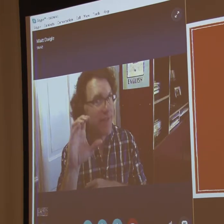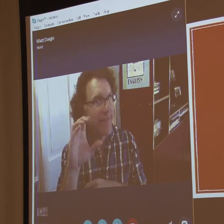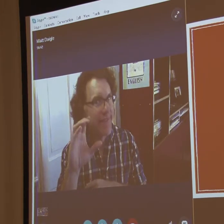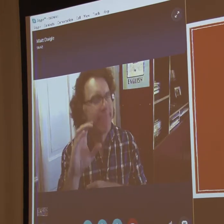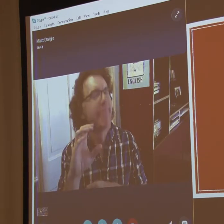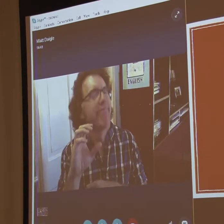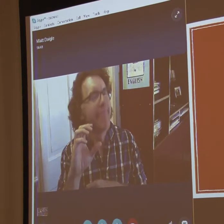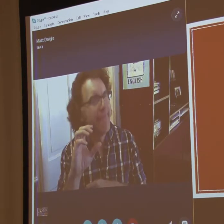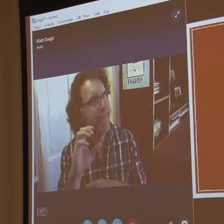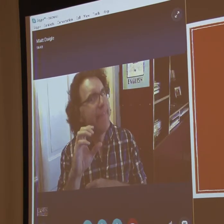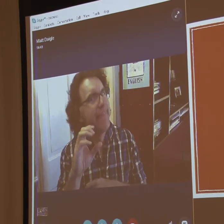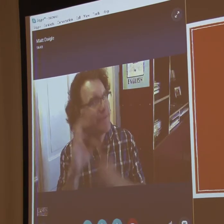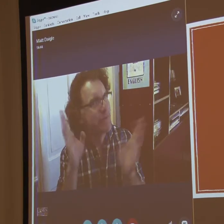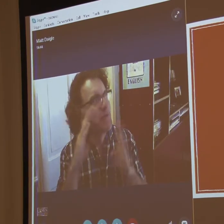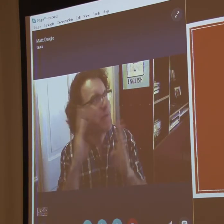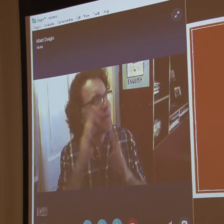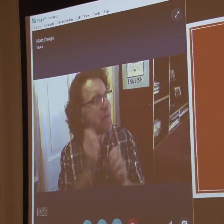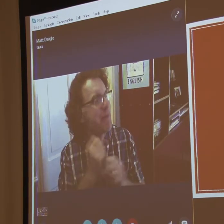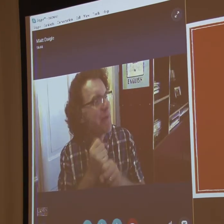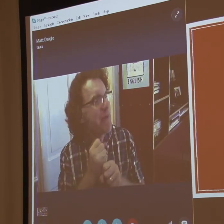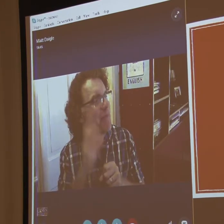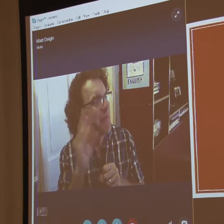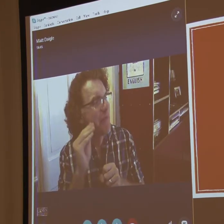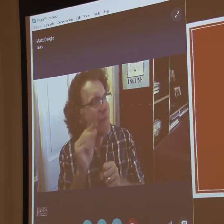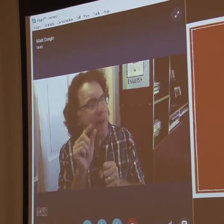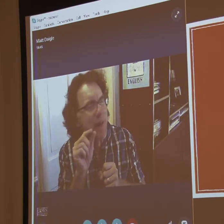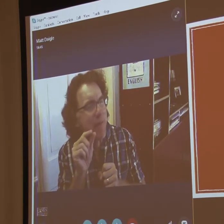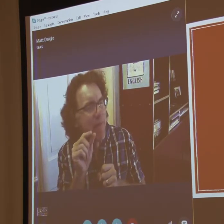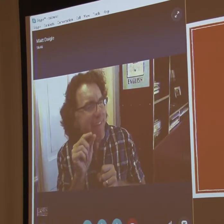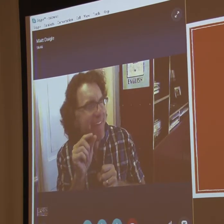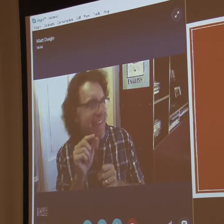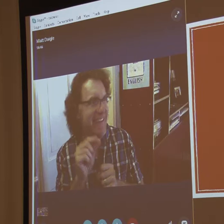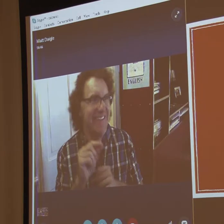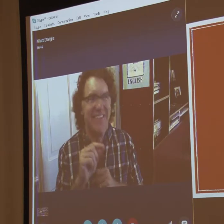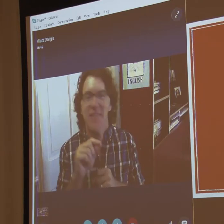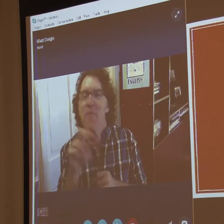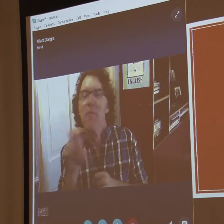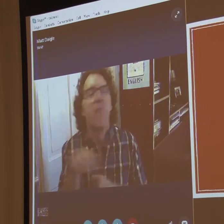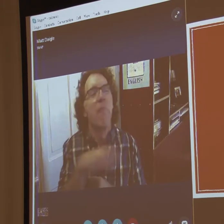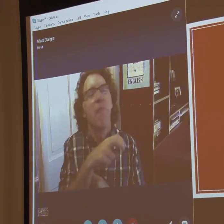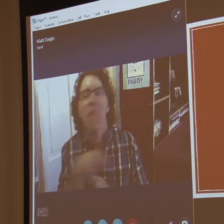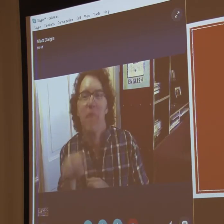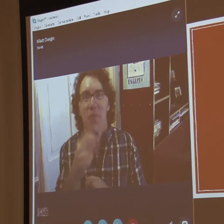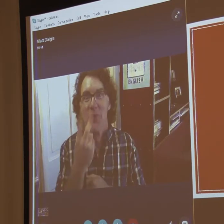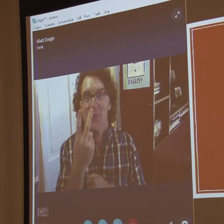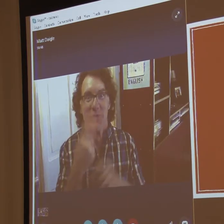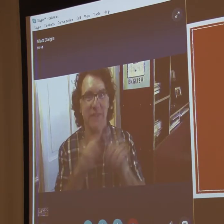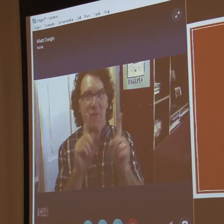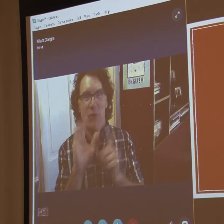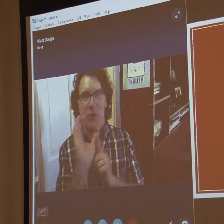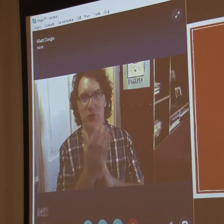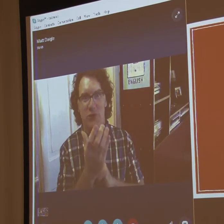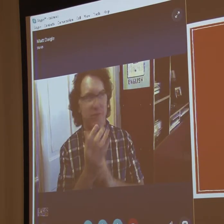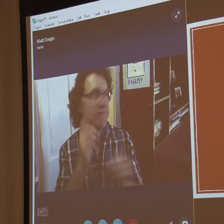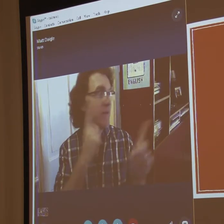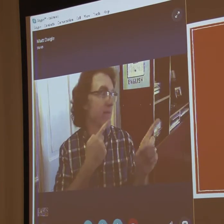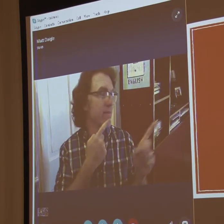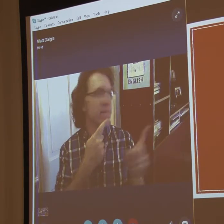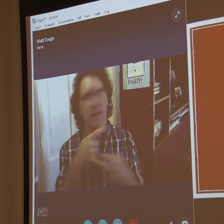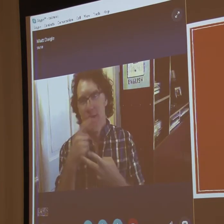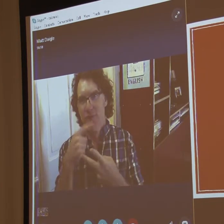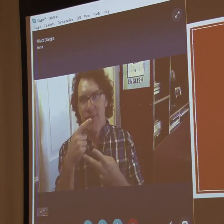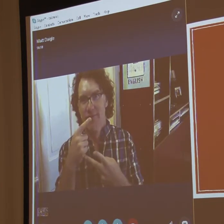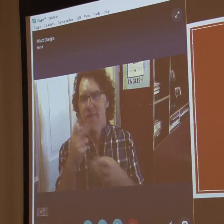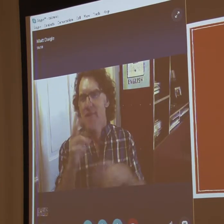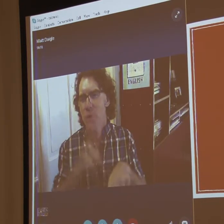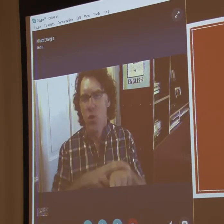Cedric. And that's the troublemaker. A little bit of trouble picker. Because he's,